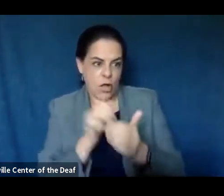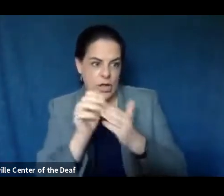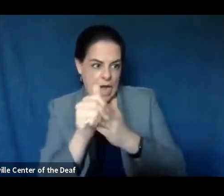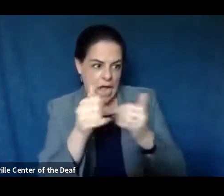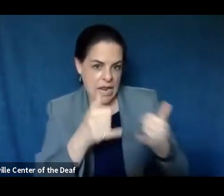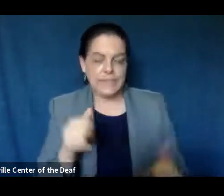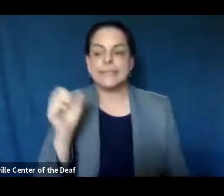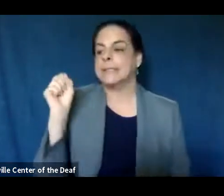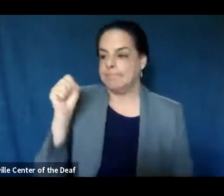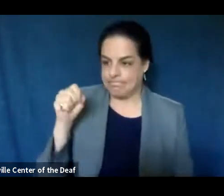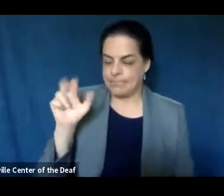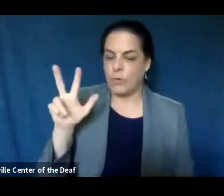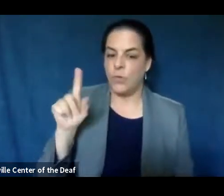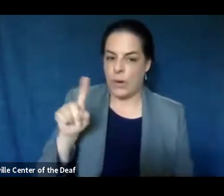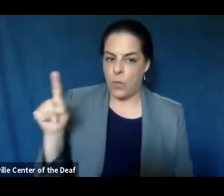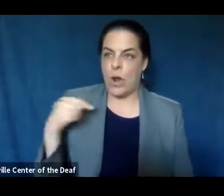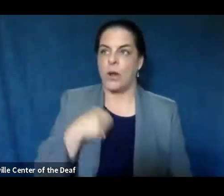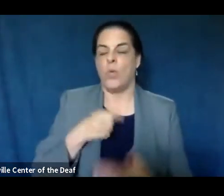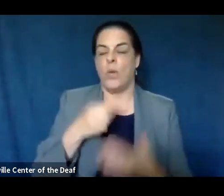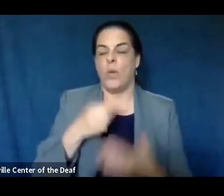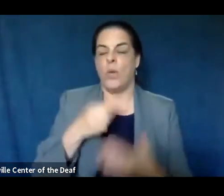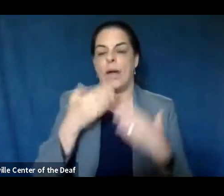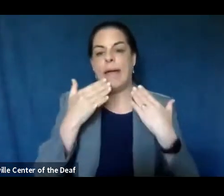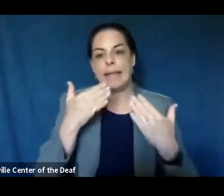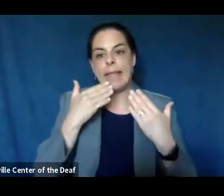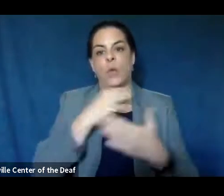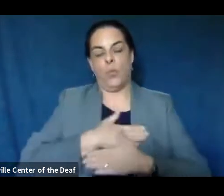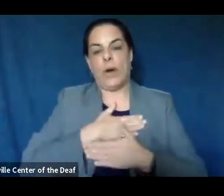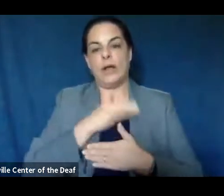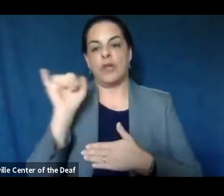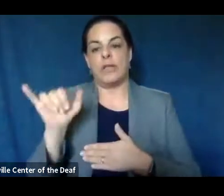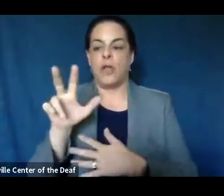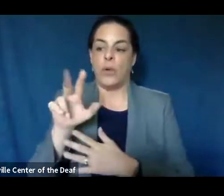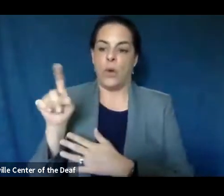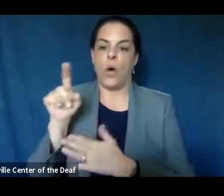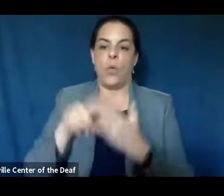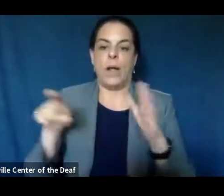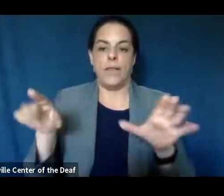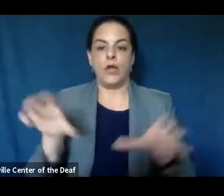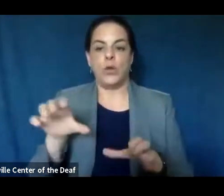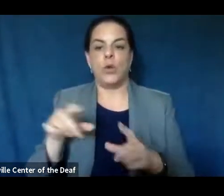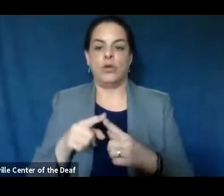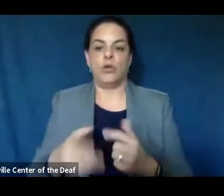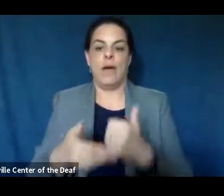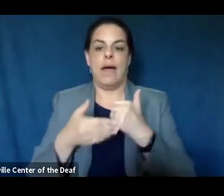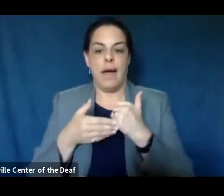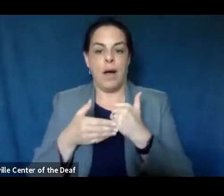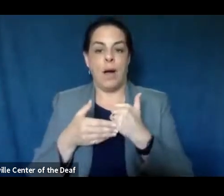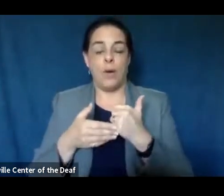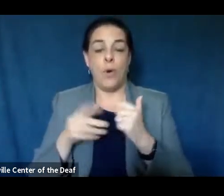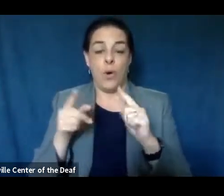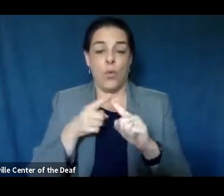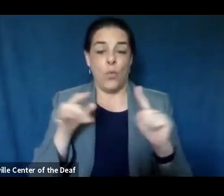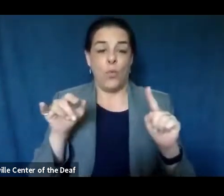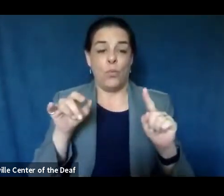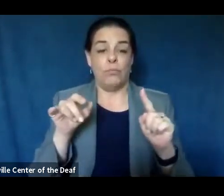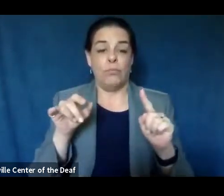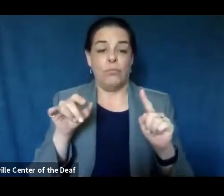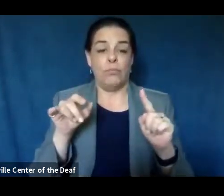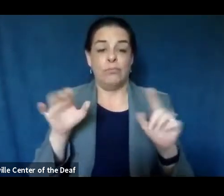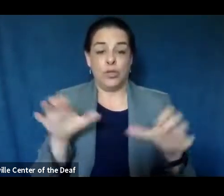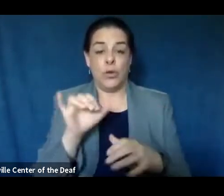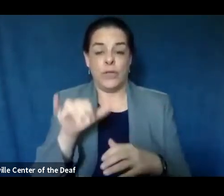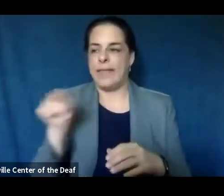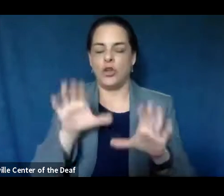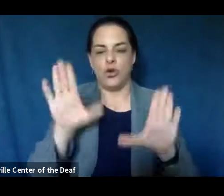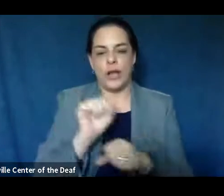Yes, 311 is, and we are so grateful and appreciative of them for what they're doing and stepping up to help take this on. Um, and they're doing a great